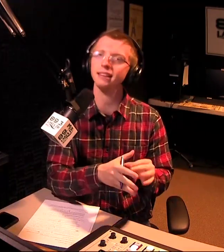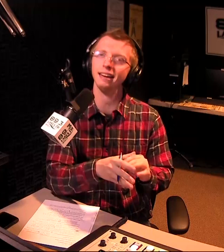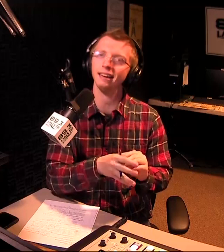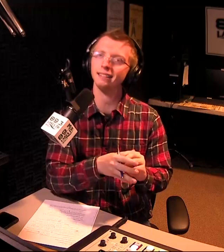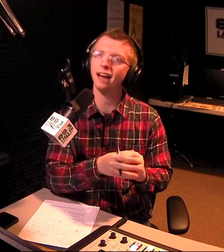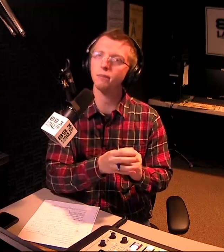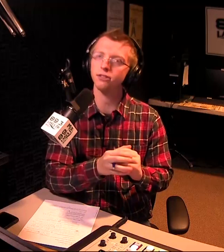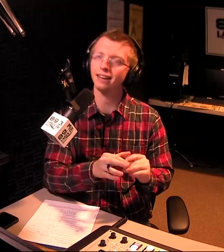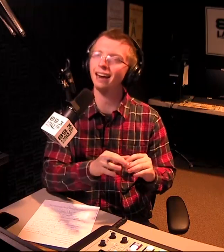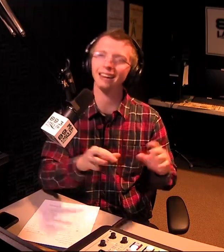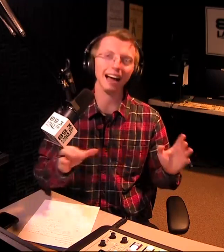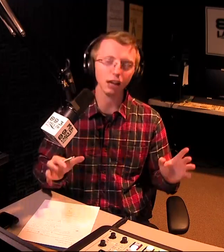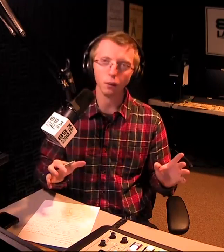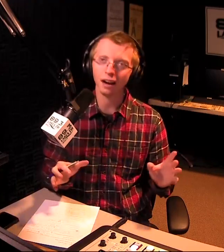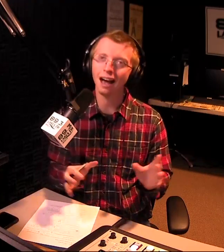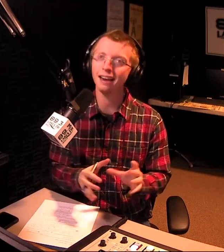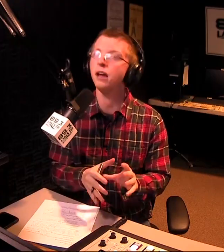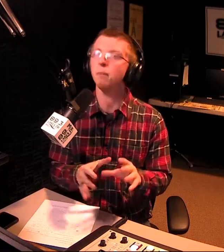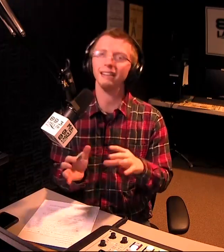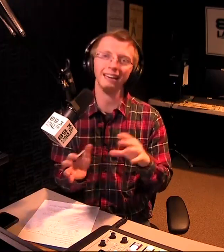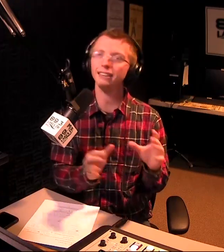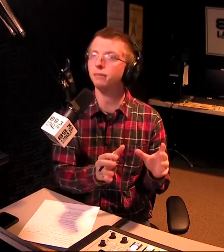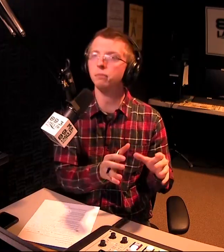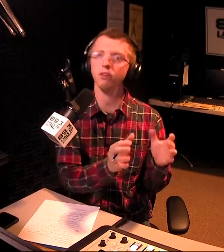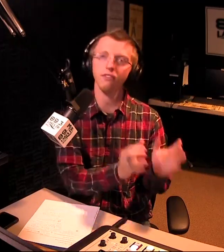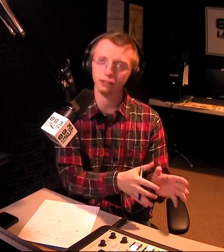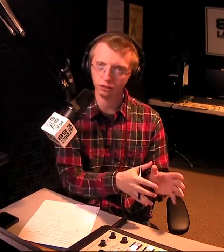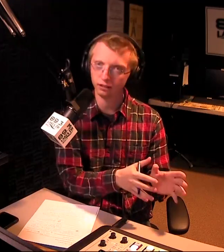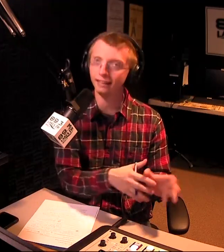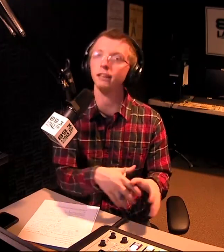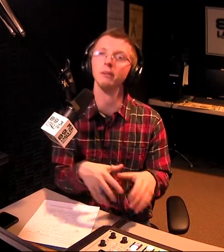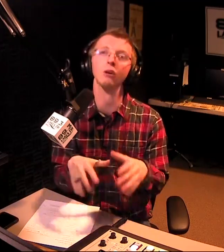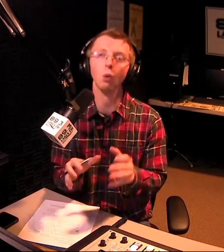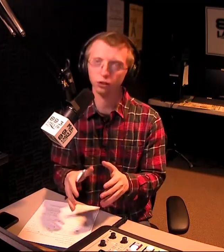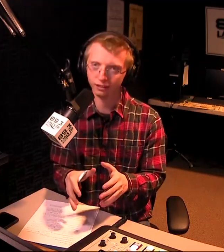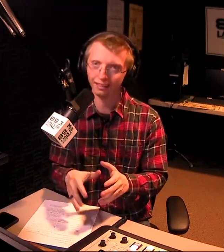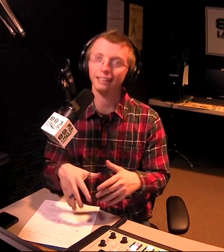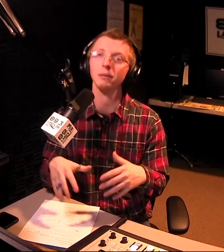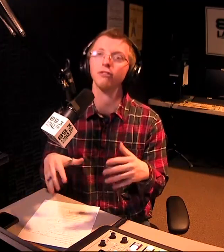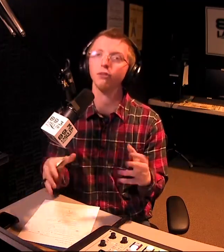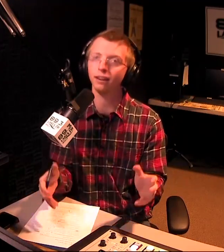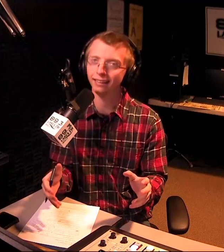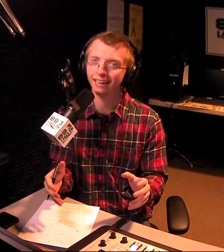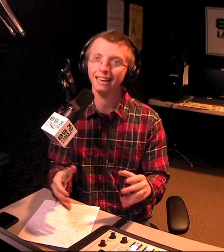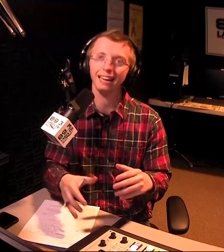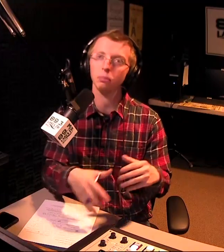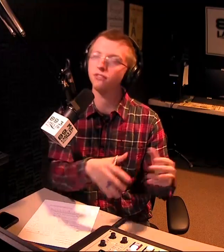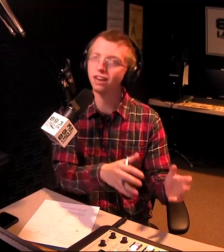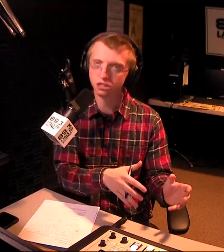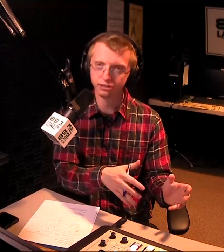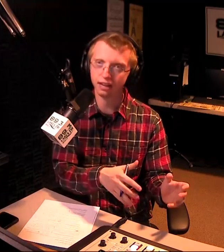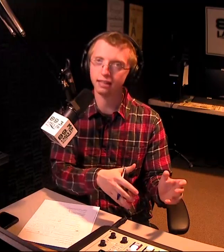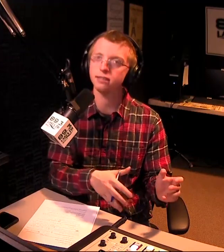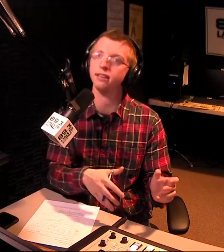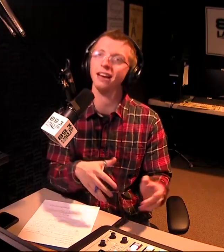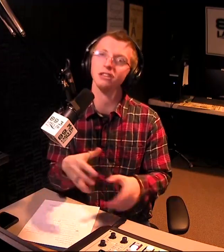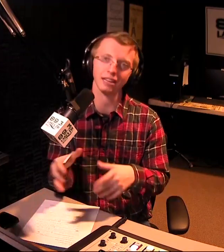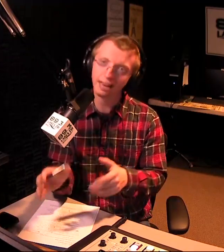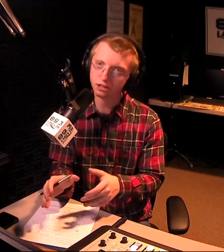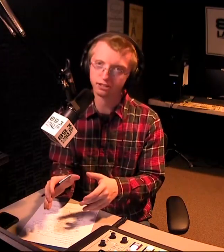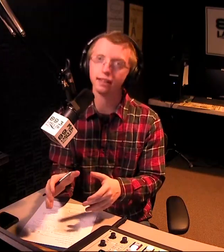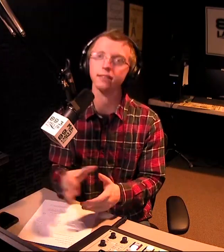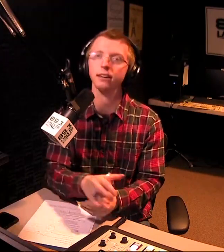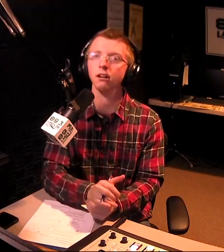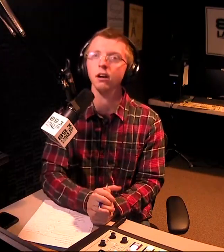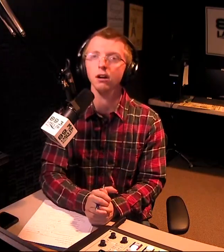time. This is a time where they got a lot going on, but they need to be professional. They need to be cordial. They need to be friendly in a professional sense and